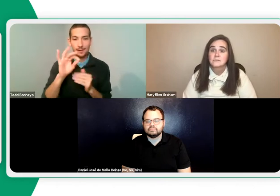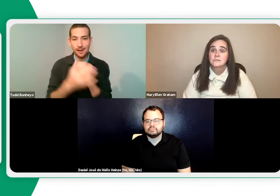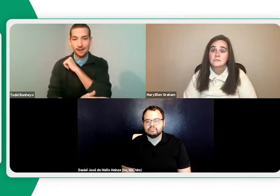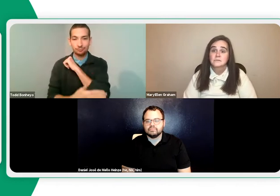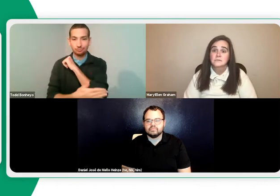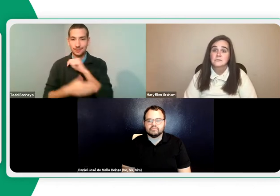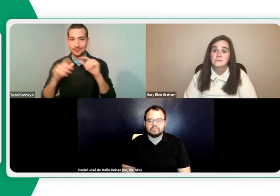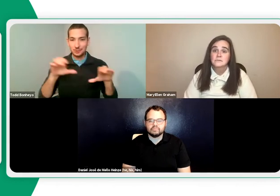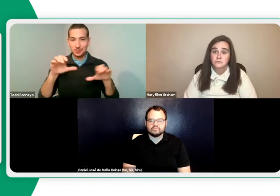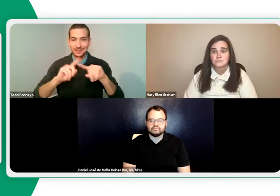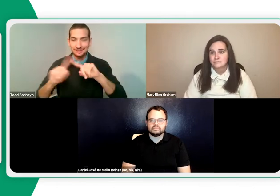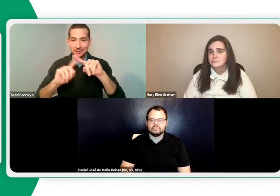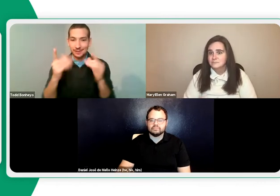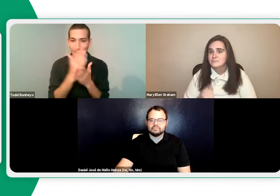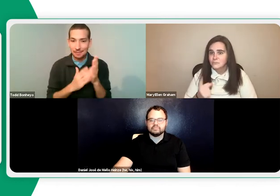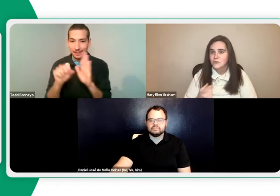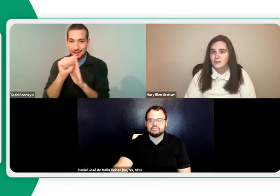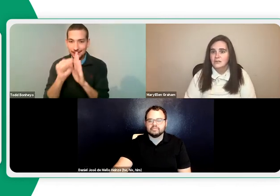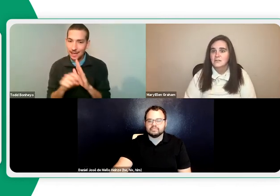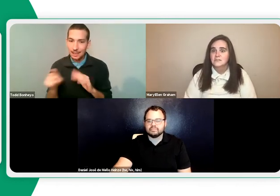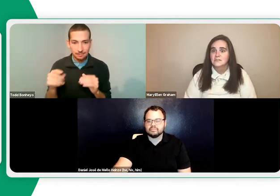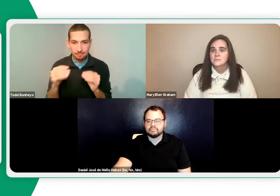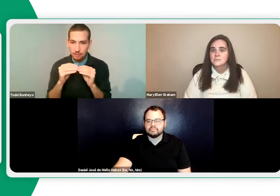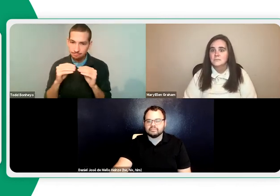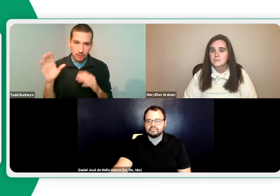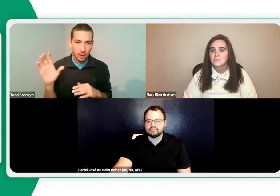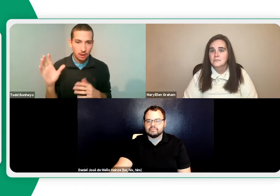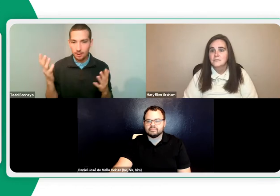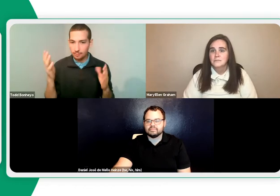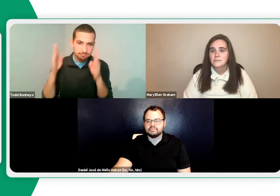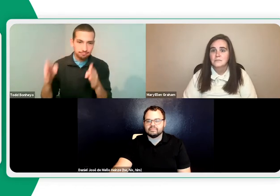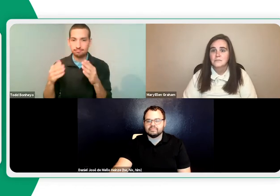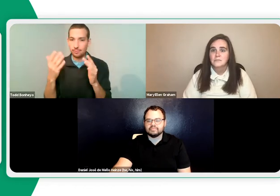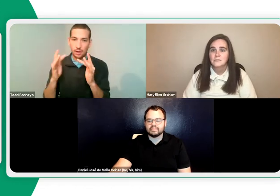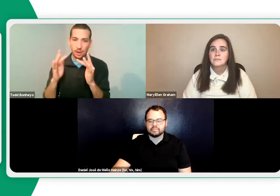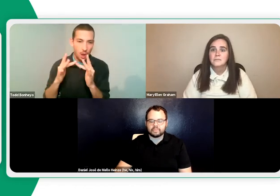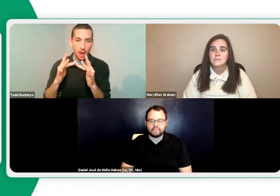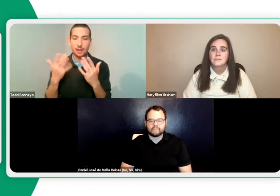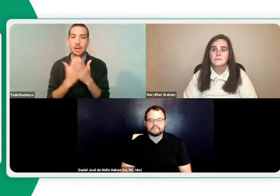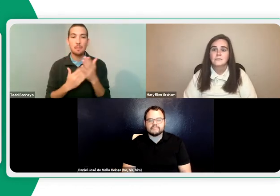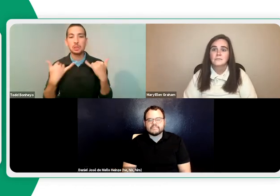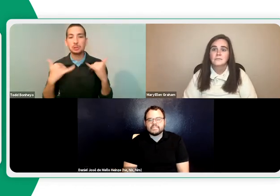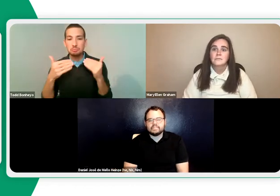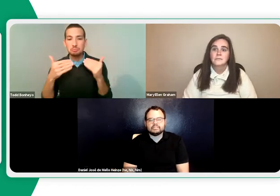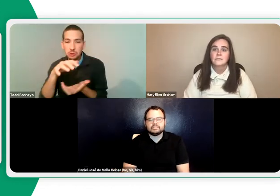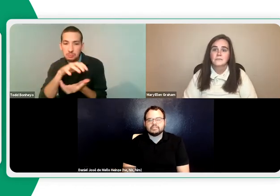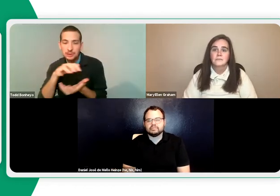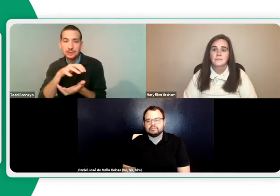throughout the country and all areas, all sorts of things are going on. Some states are more focused on the online